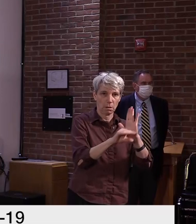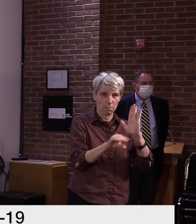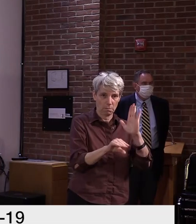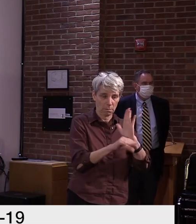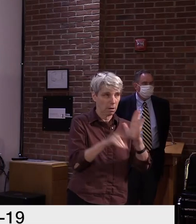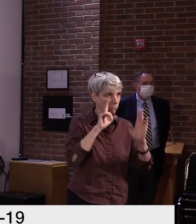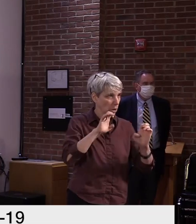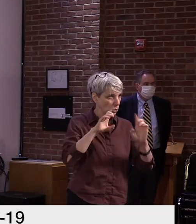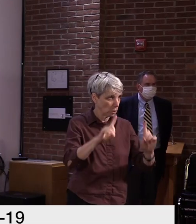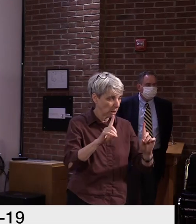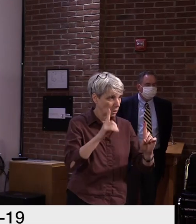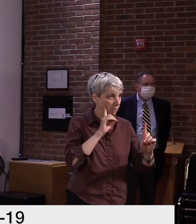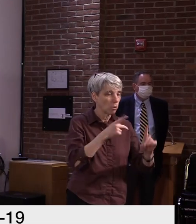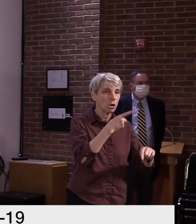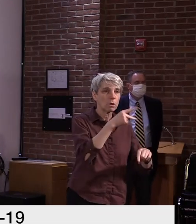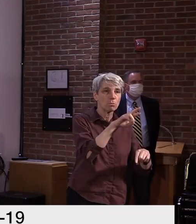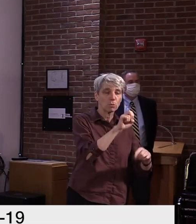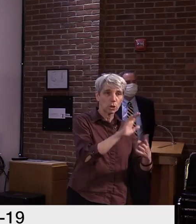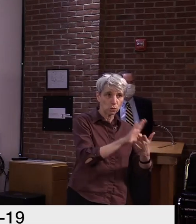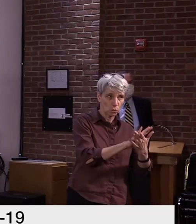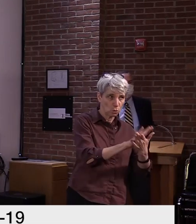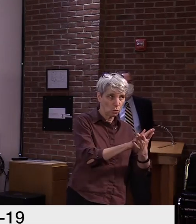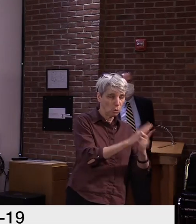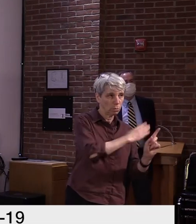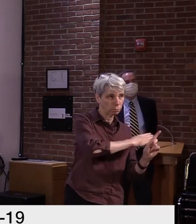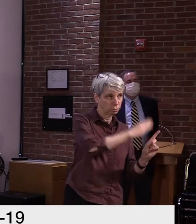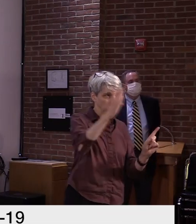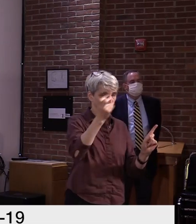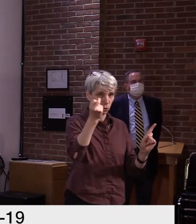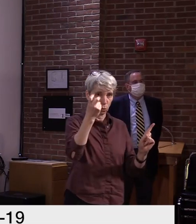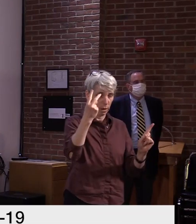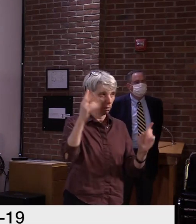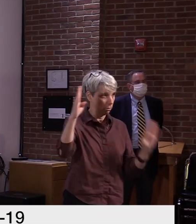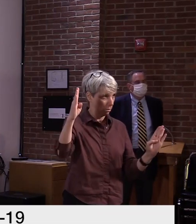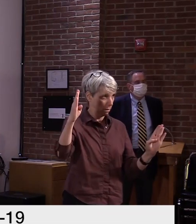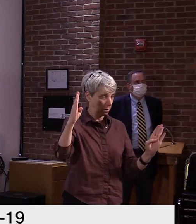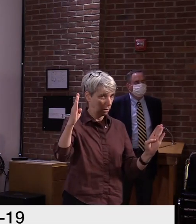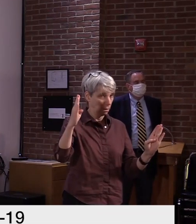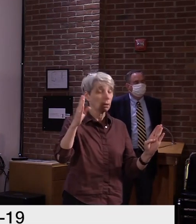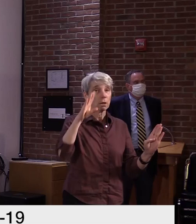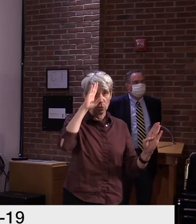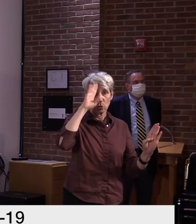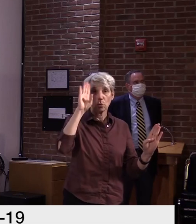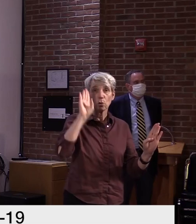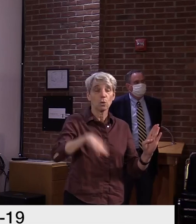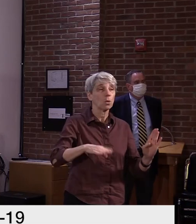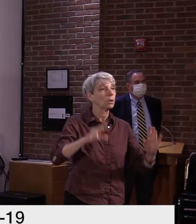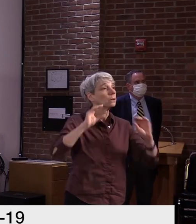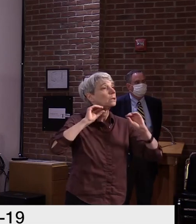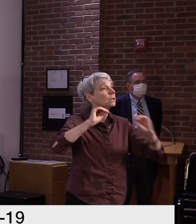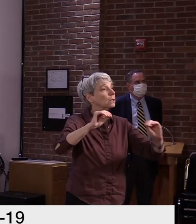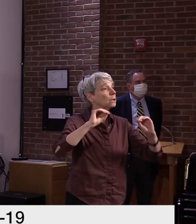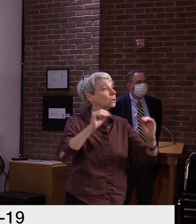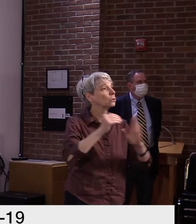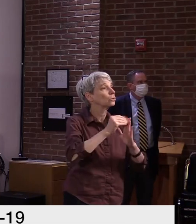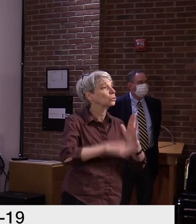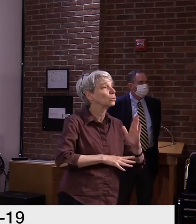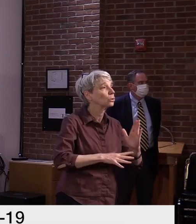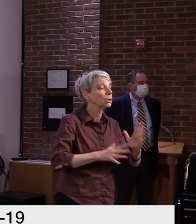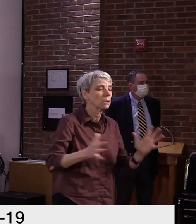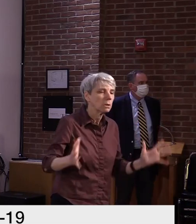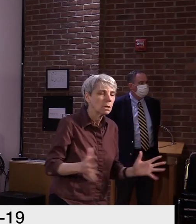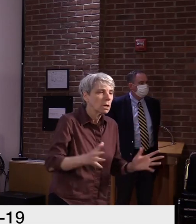to 12 opening. There is no question that educating students, making sure they are making progress,